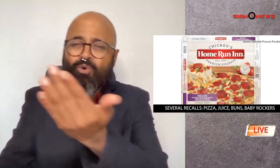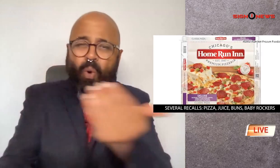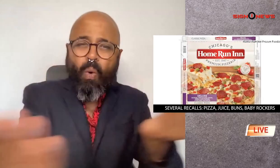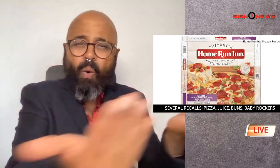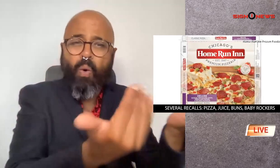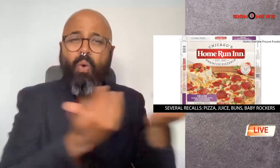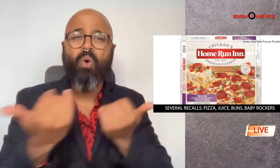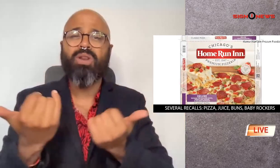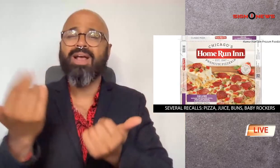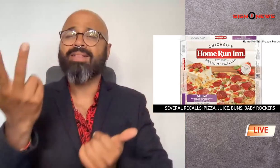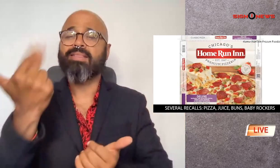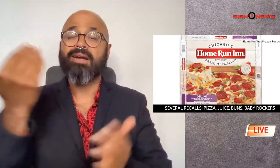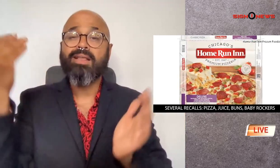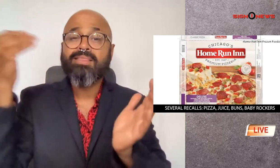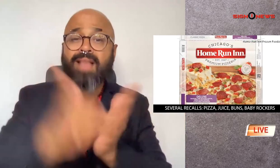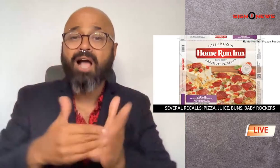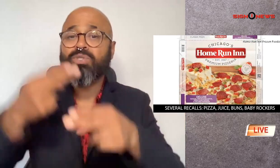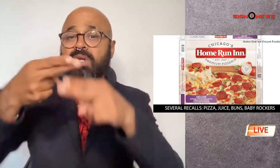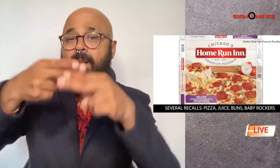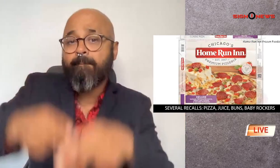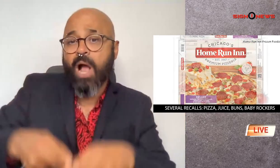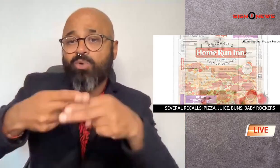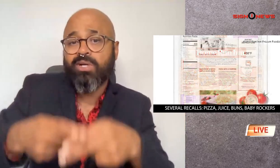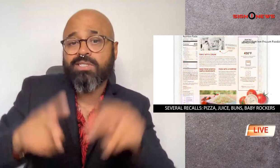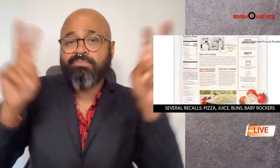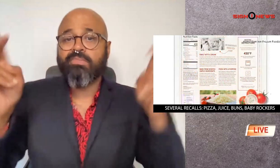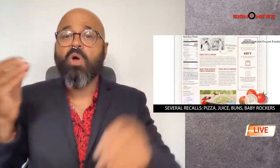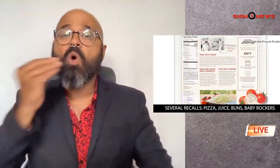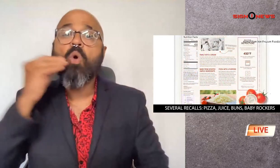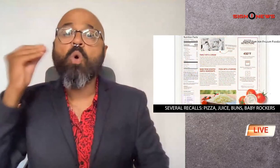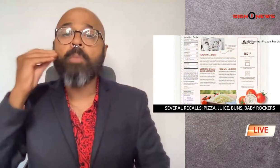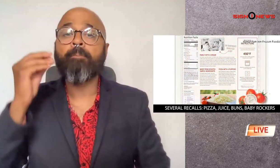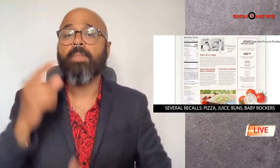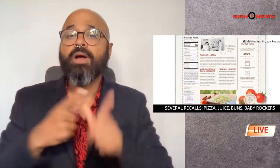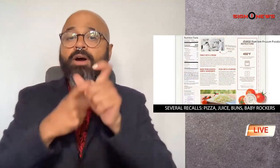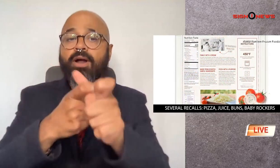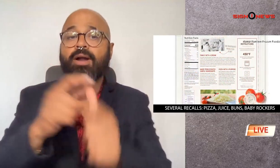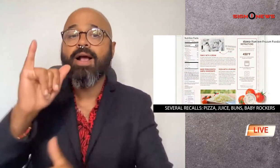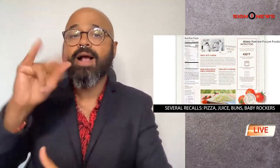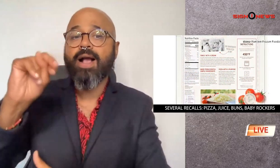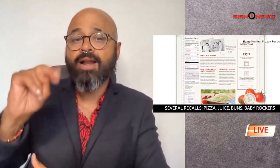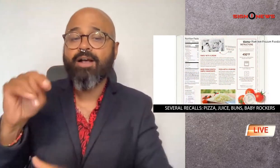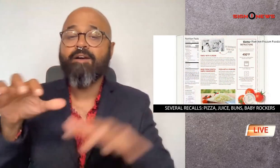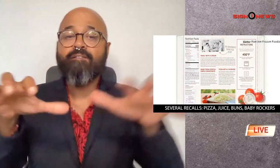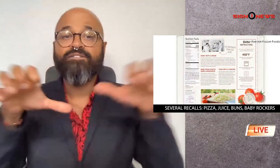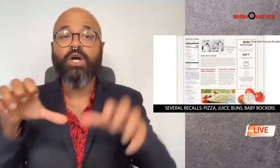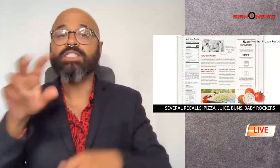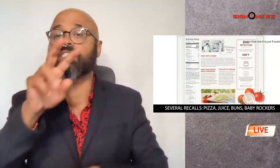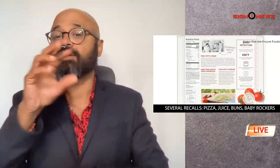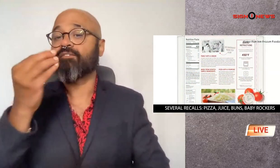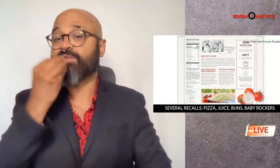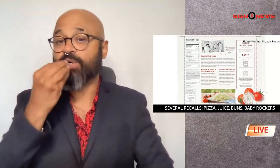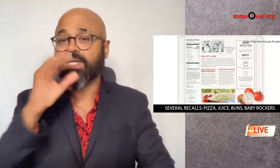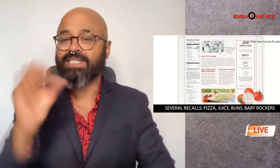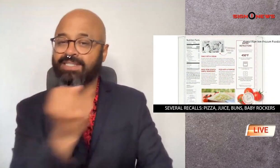the USDA announced a recall of 13,000 pounds of home run in